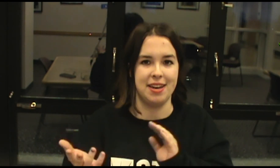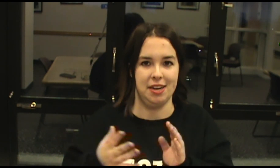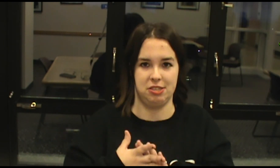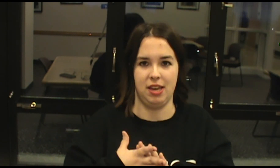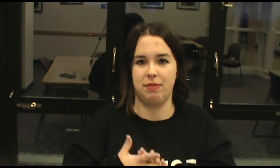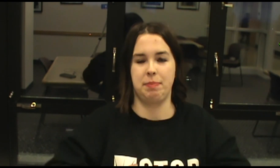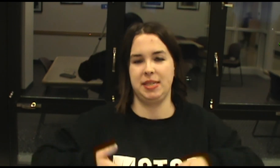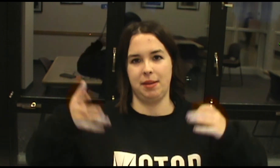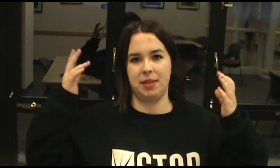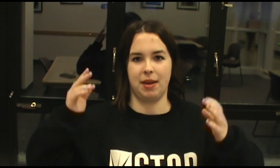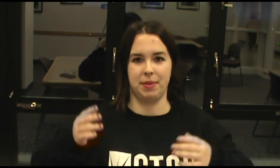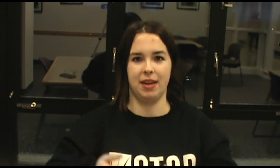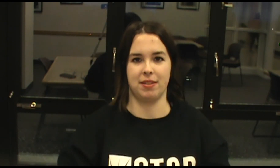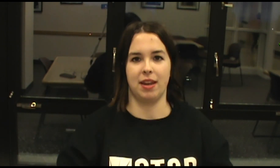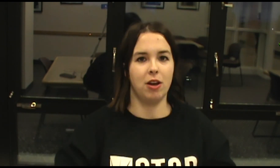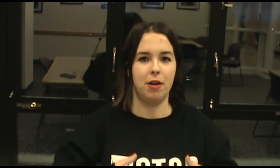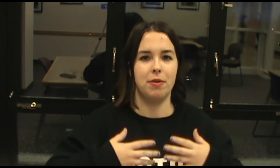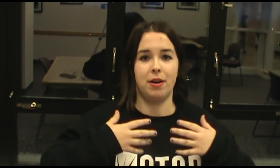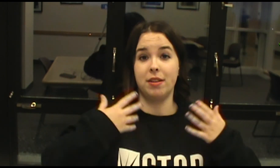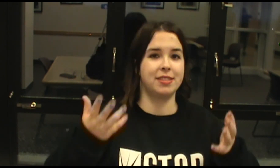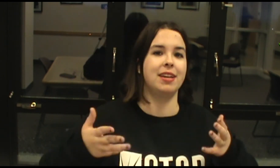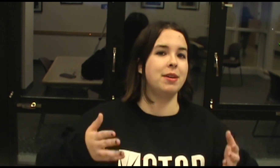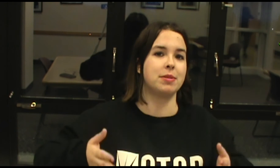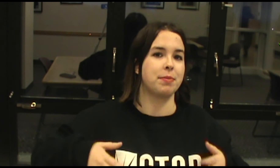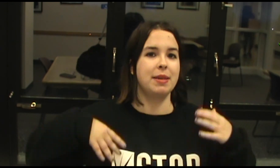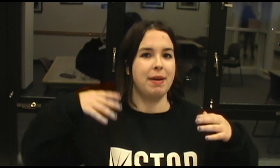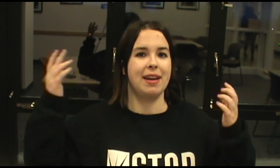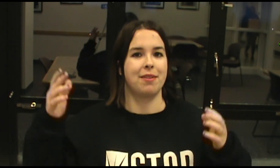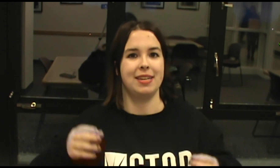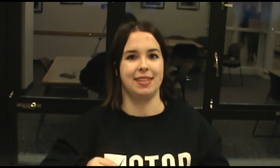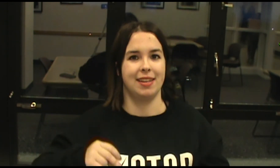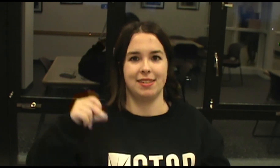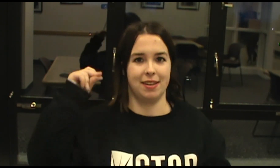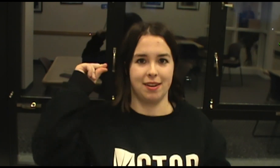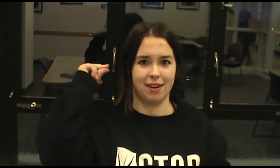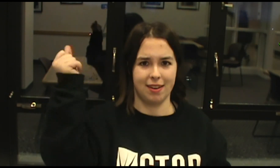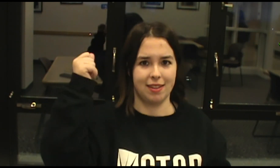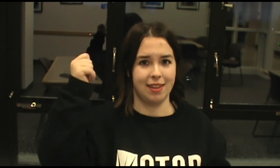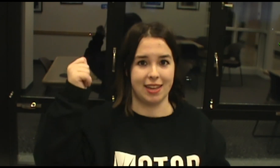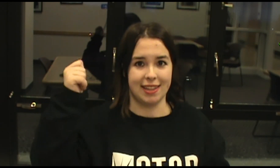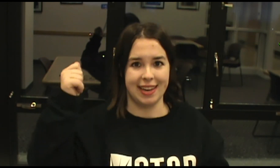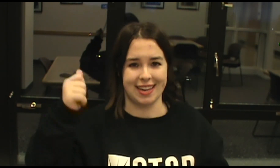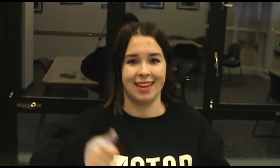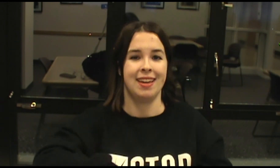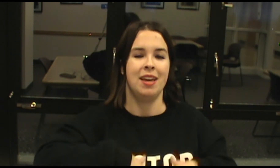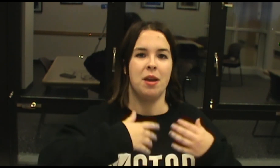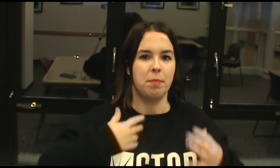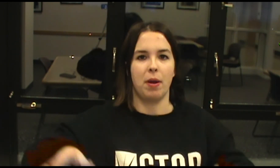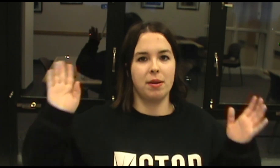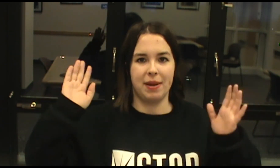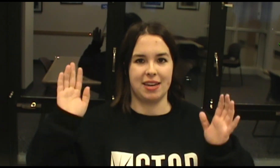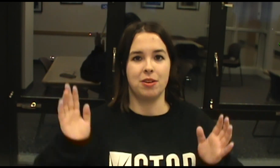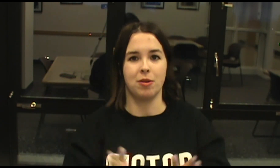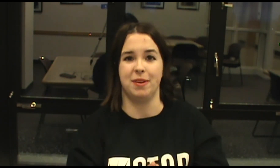And not just have it be something up in the air that all of a sudden he was really mad and crazy and then suddenly like click brought him back to normal.